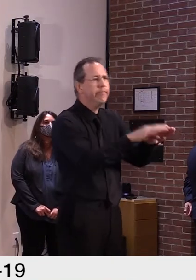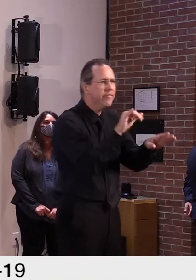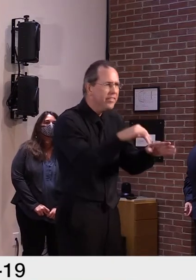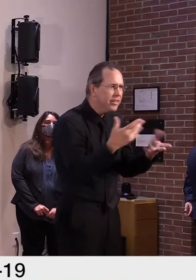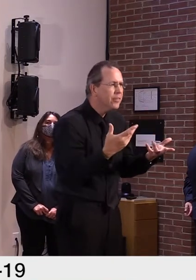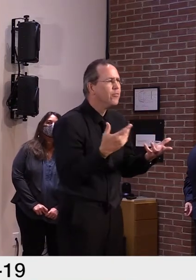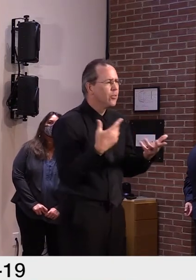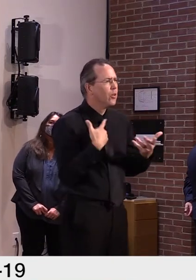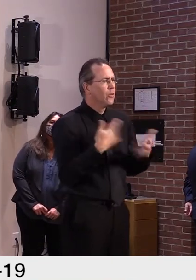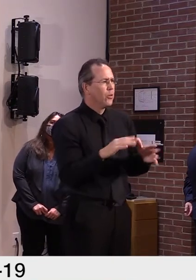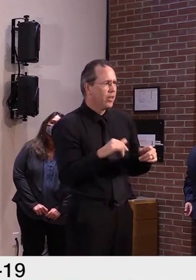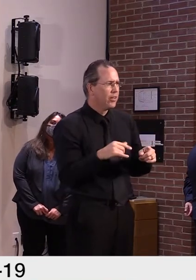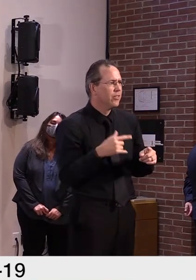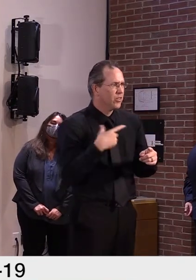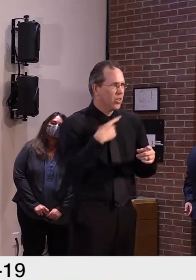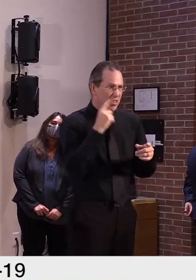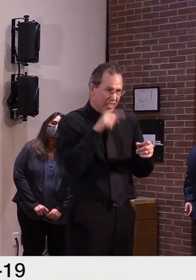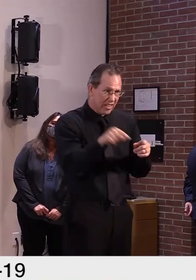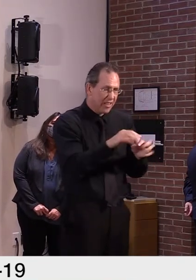were talking about.